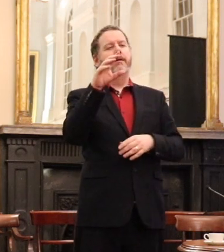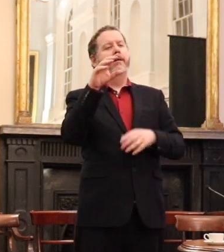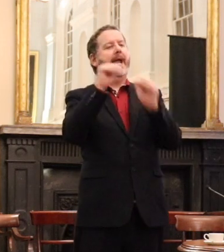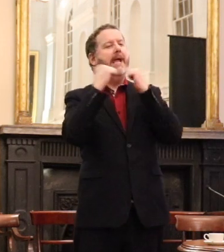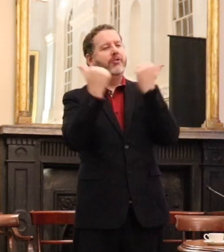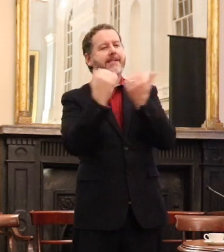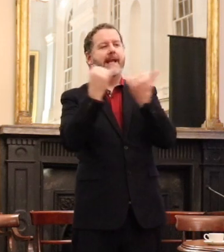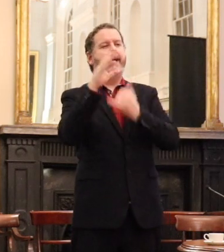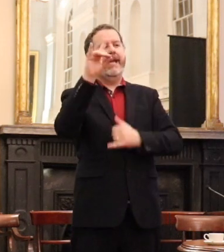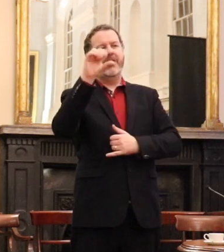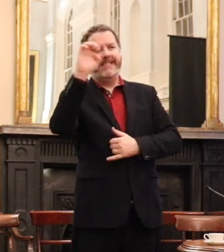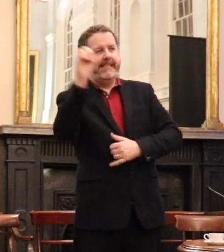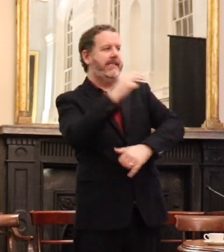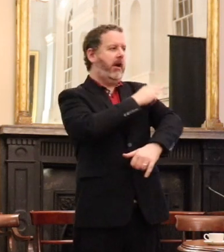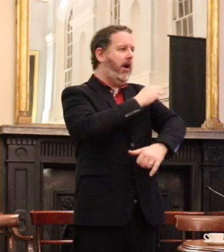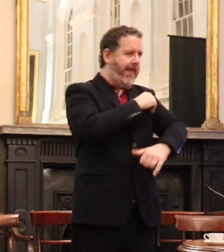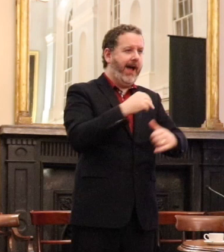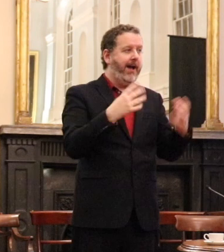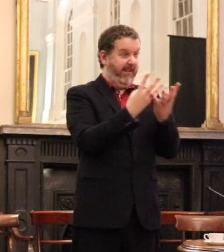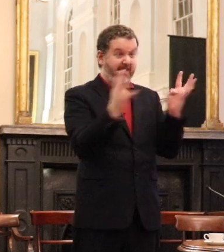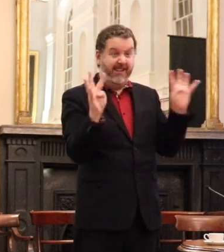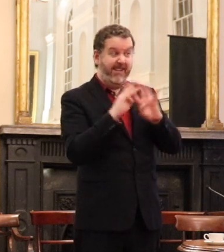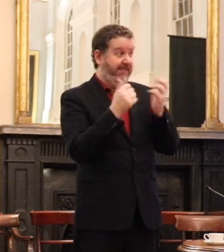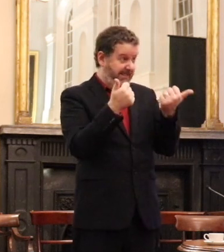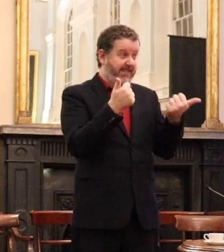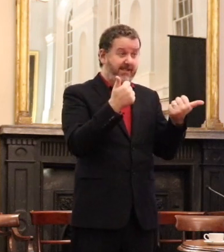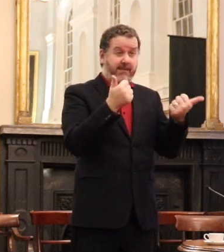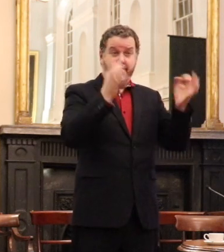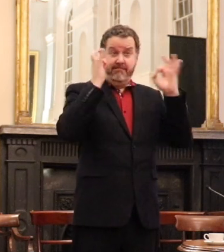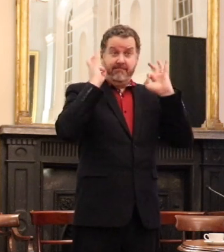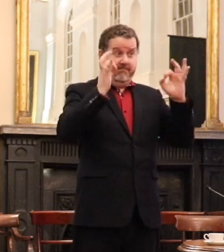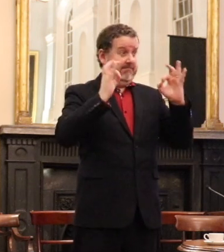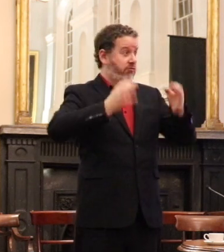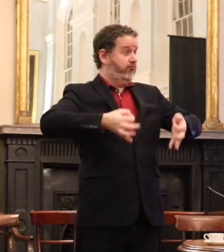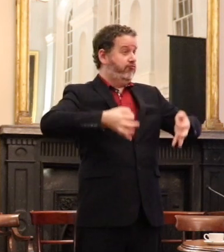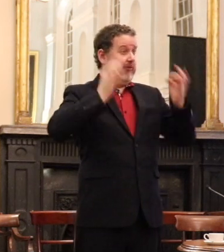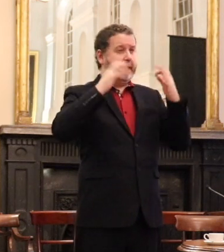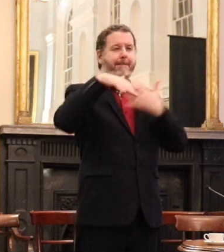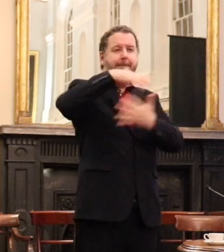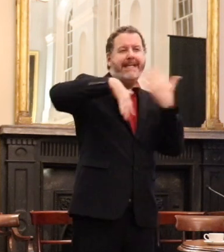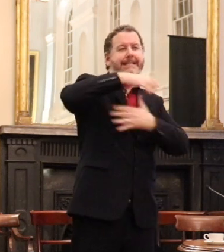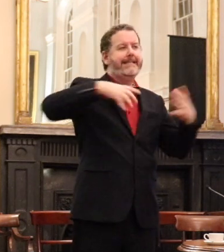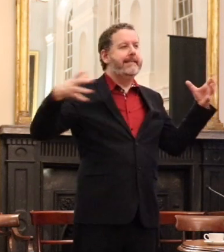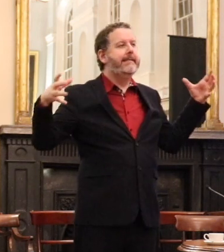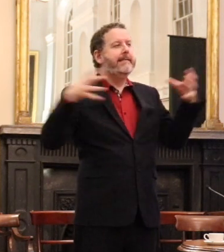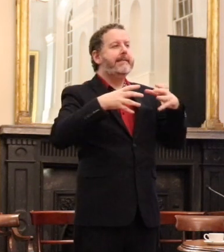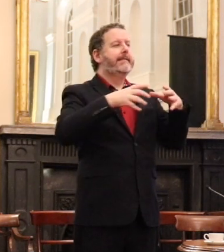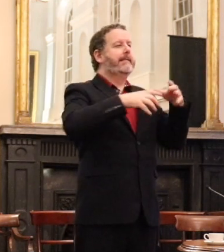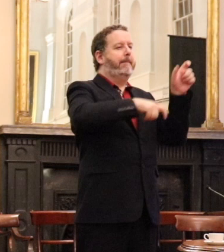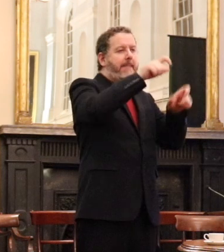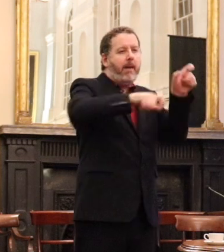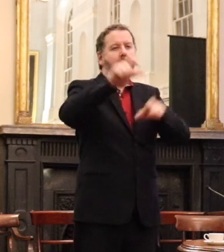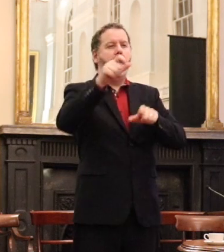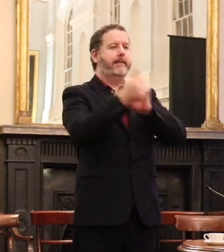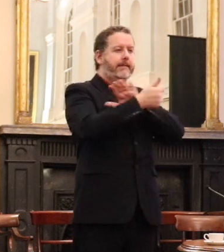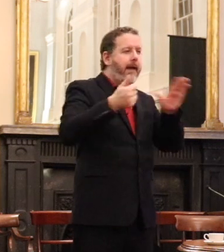HSE and Ungarage and we came together in an incredible combination of persons and skills